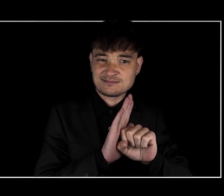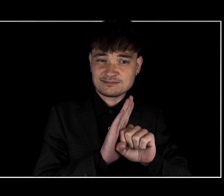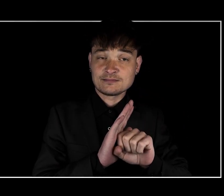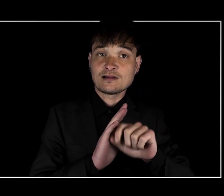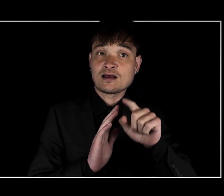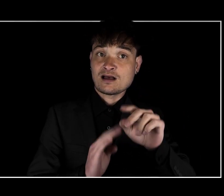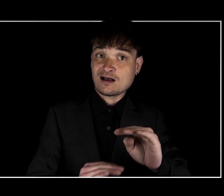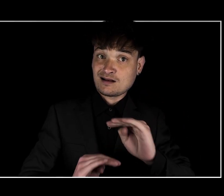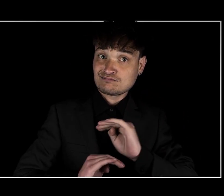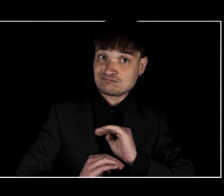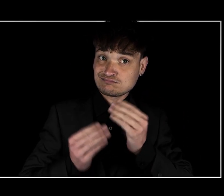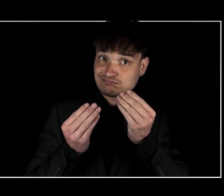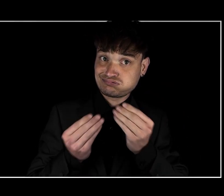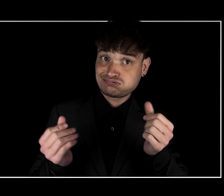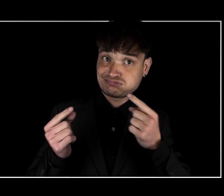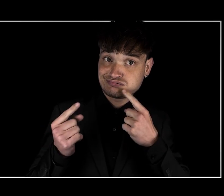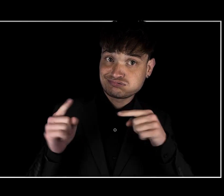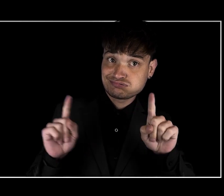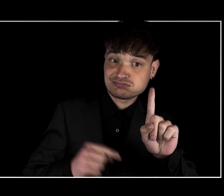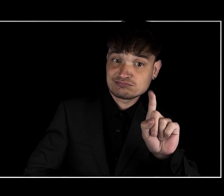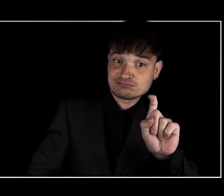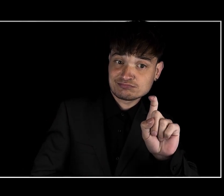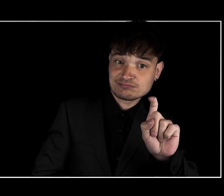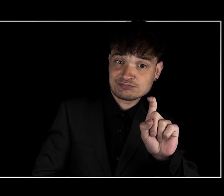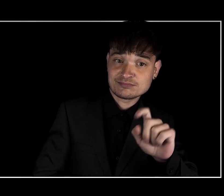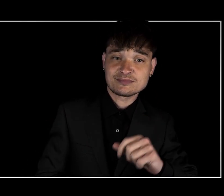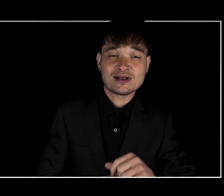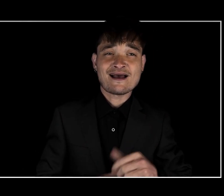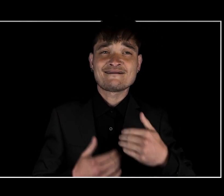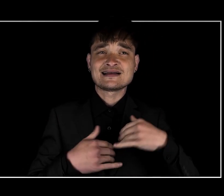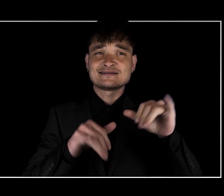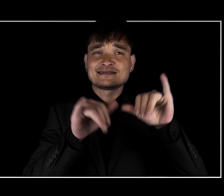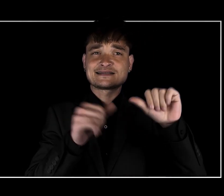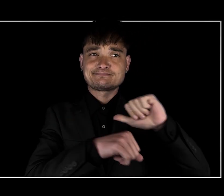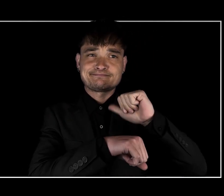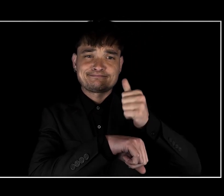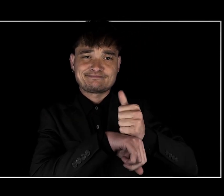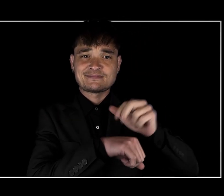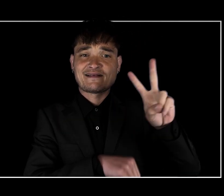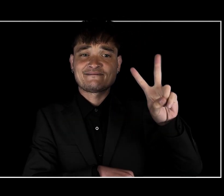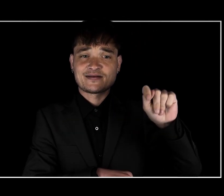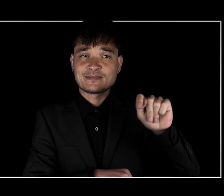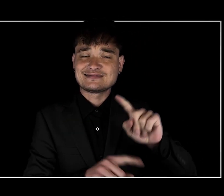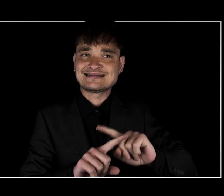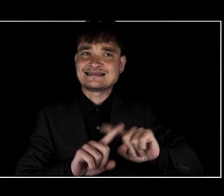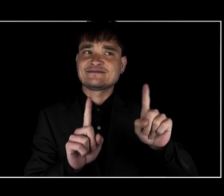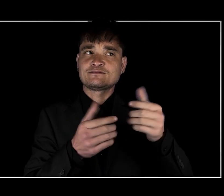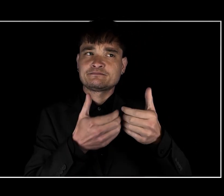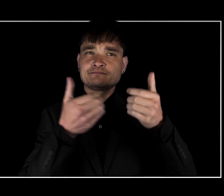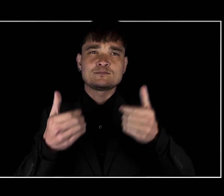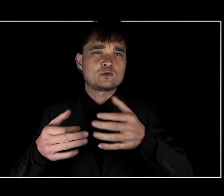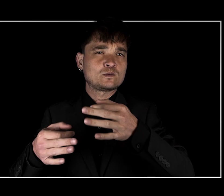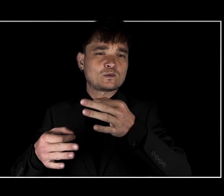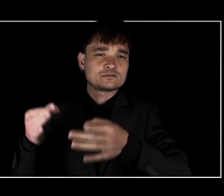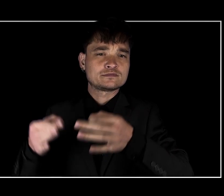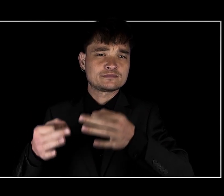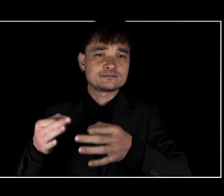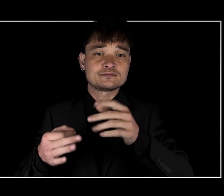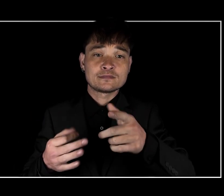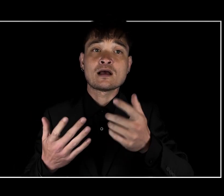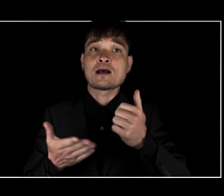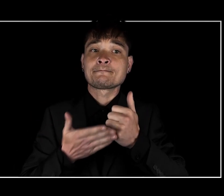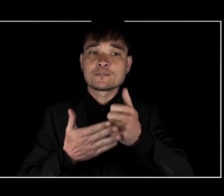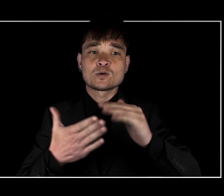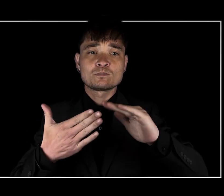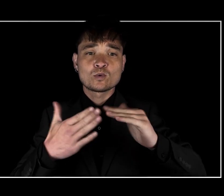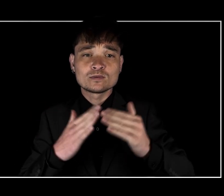Did you get what you needed? There is a system in Vermont that is different from the courts to help our